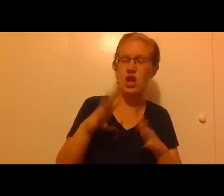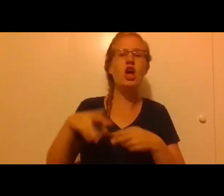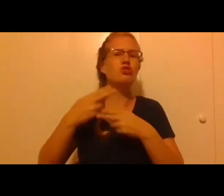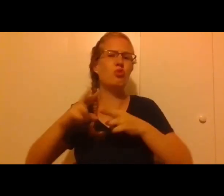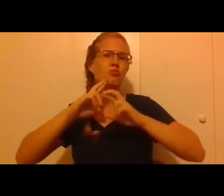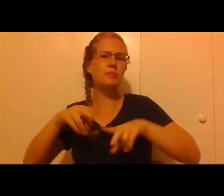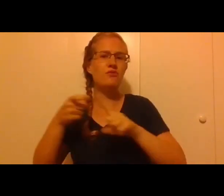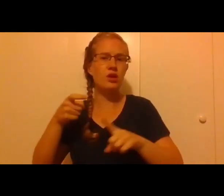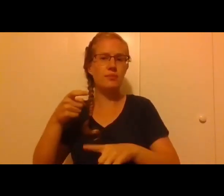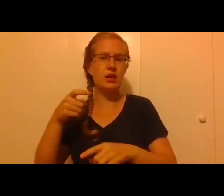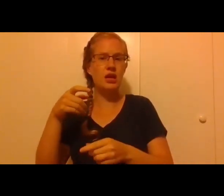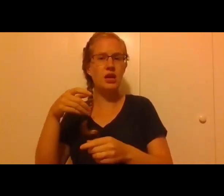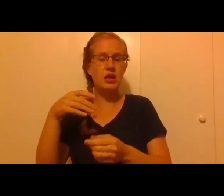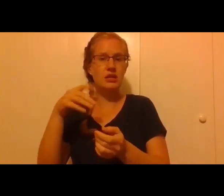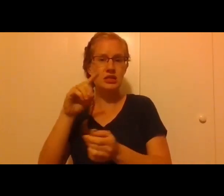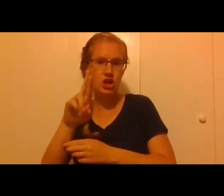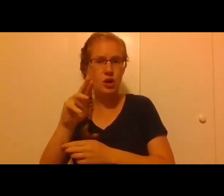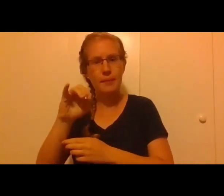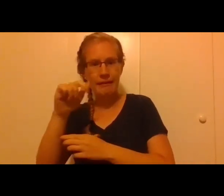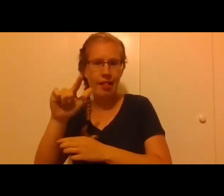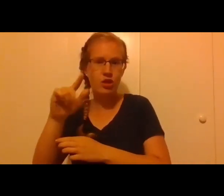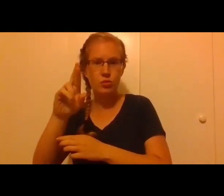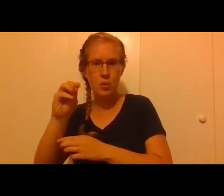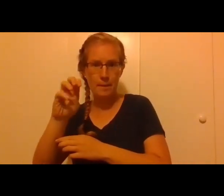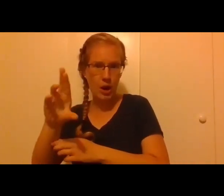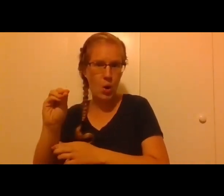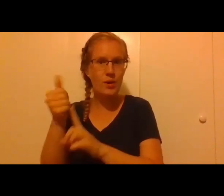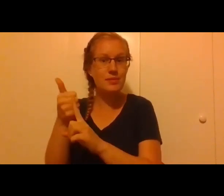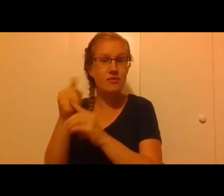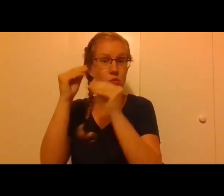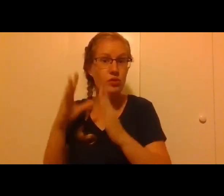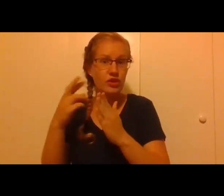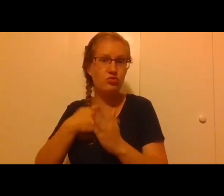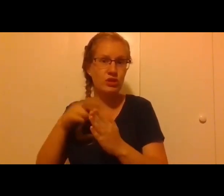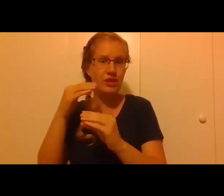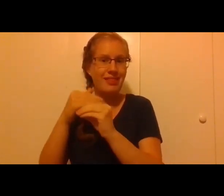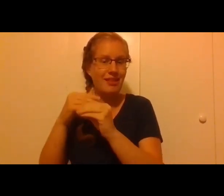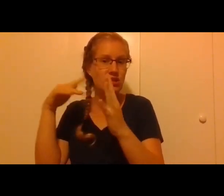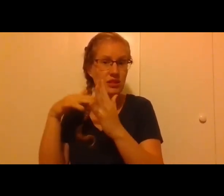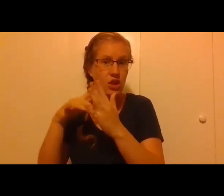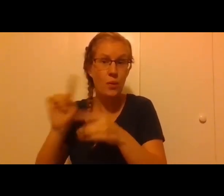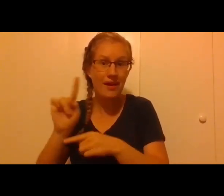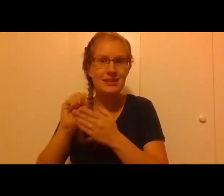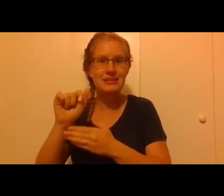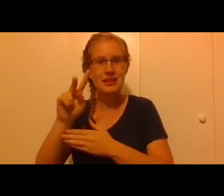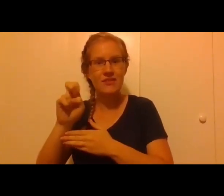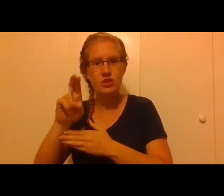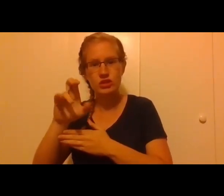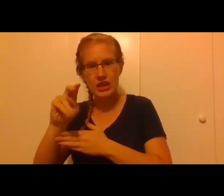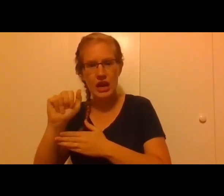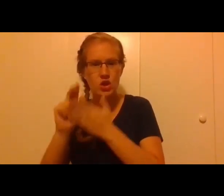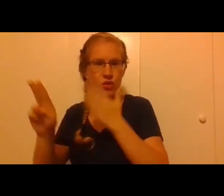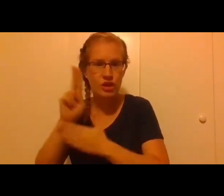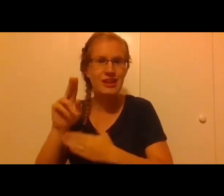Dr. Miguel Romero, is known to many of you. Dr. Romero is a professor of religious and theological studies at Salve Regina University, an